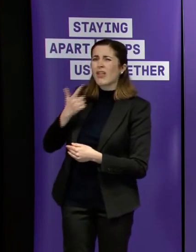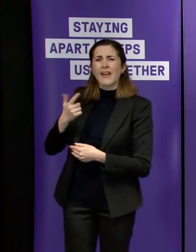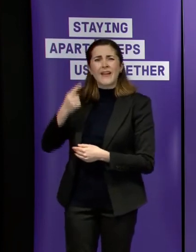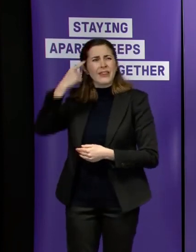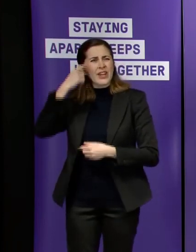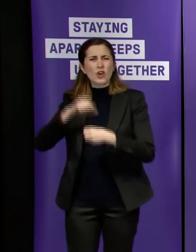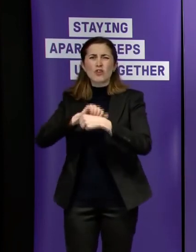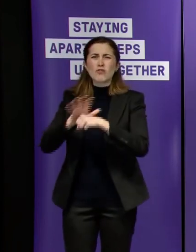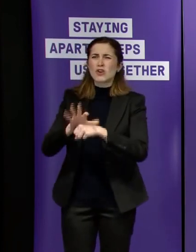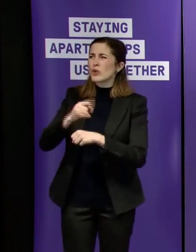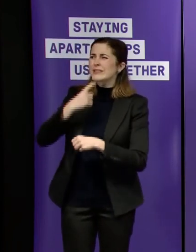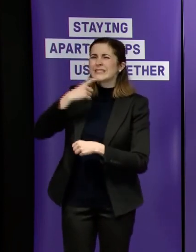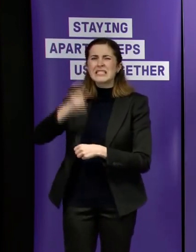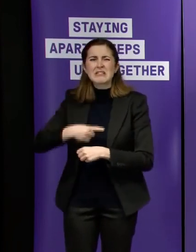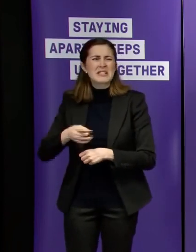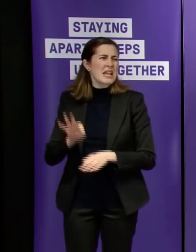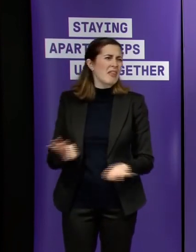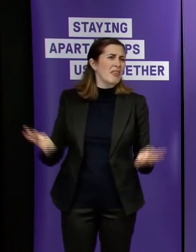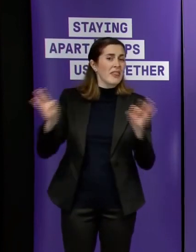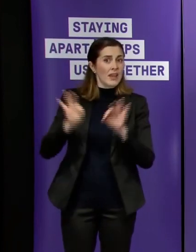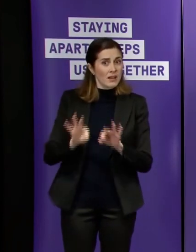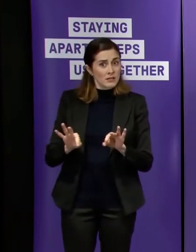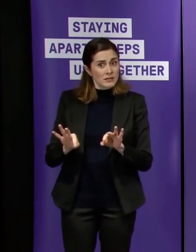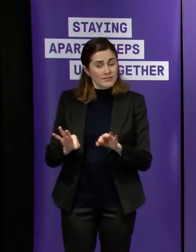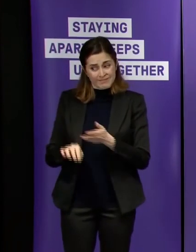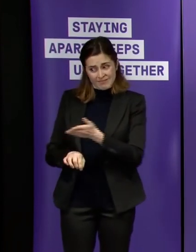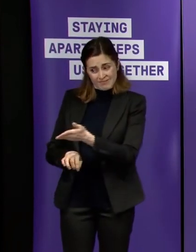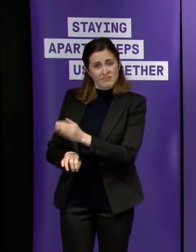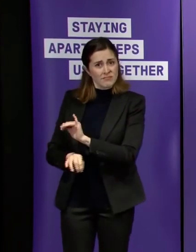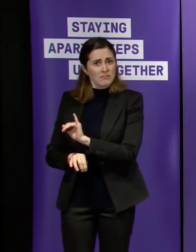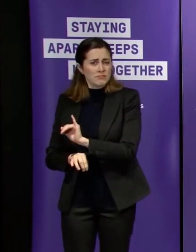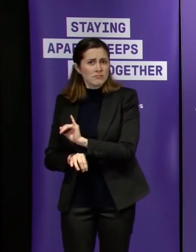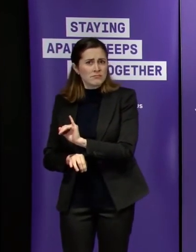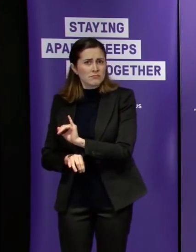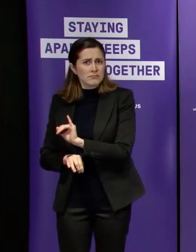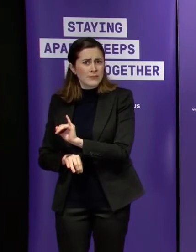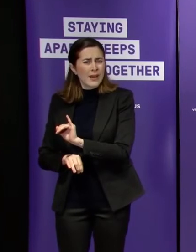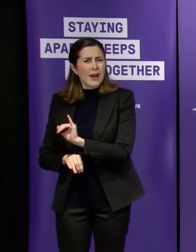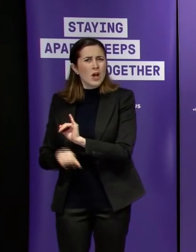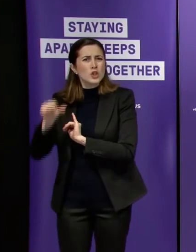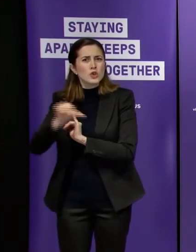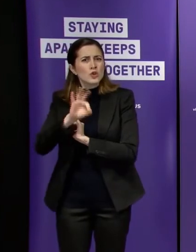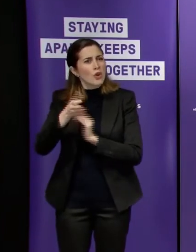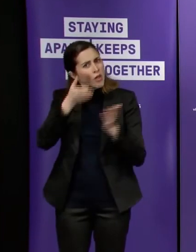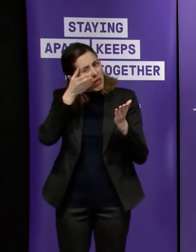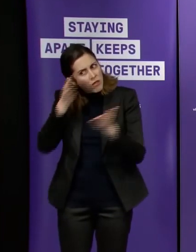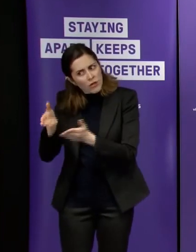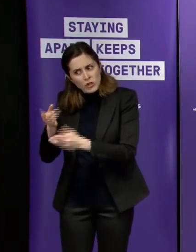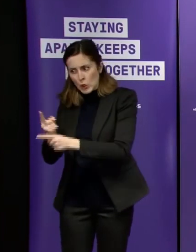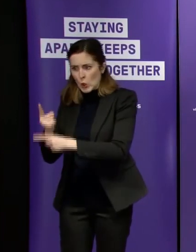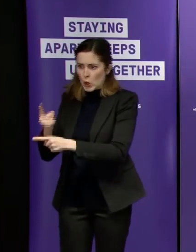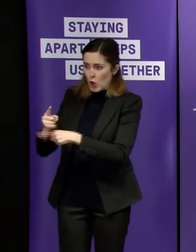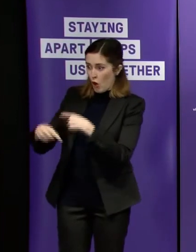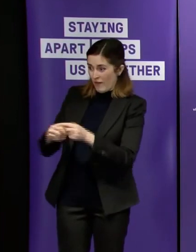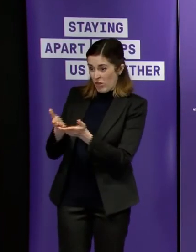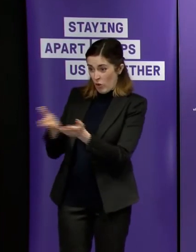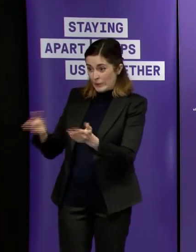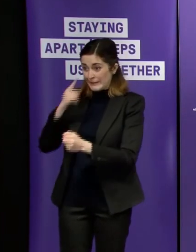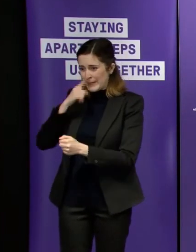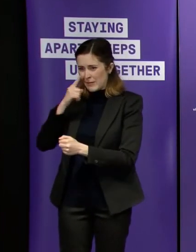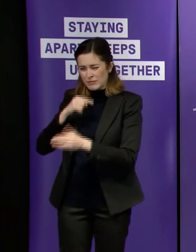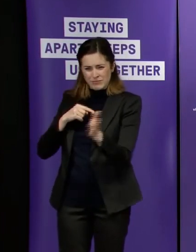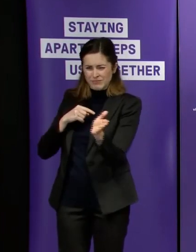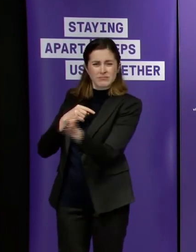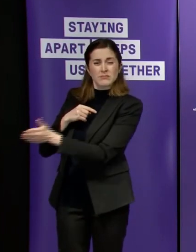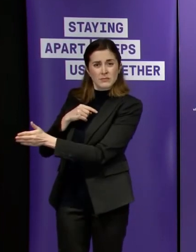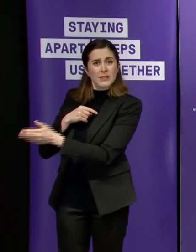put to me i've always tried to make the point that yeah that they are serious matters but let's not have them detract from the amazing work that